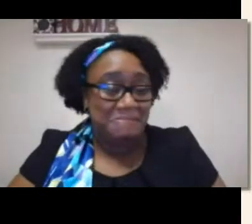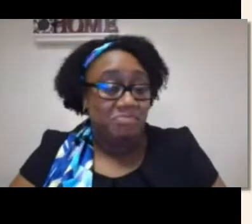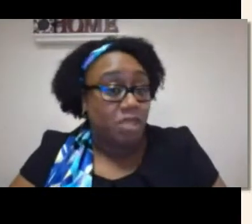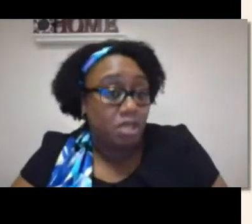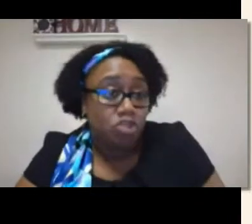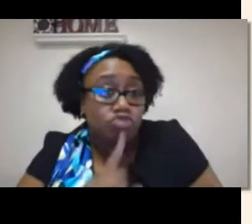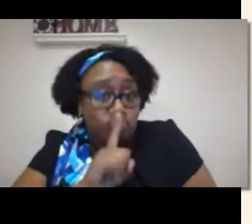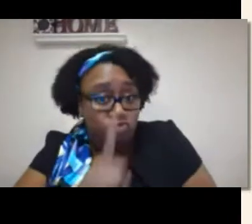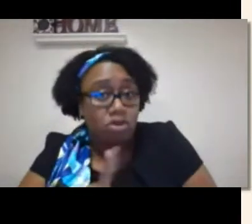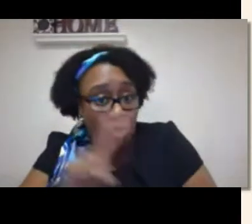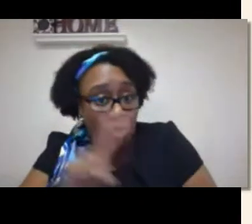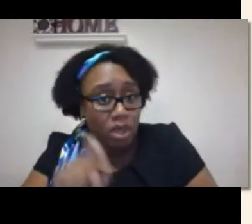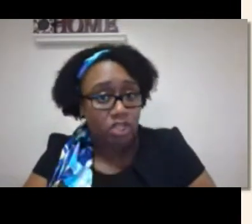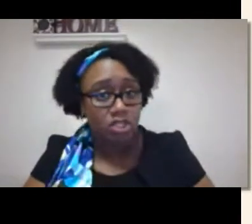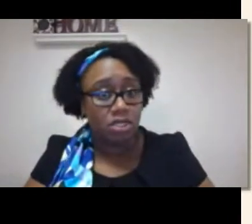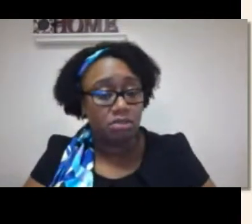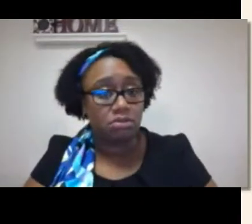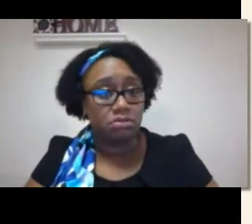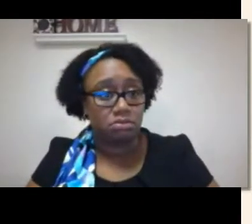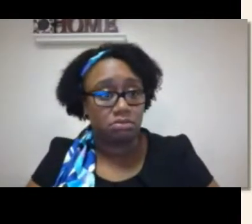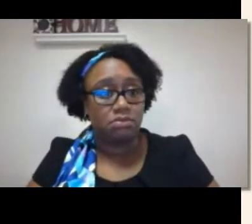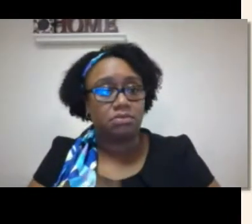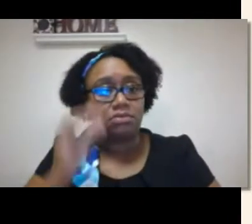This one really gets the comments going.